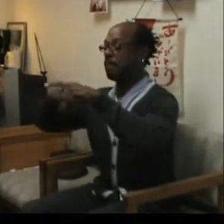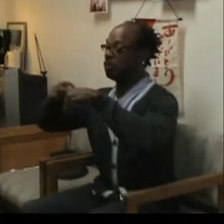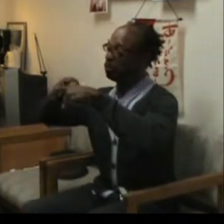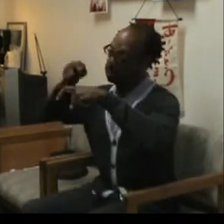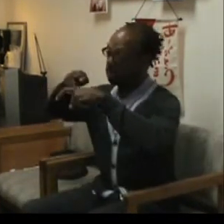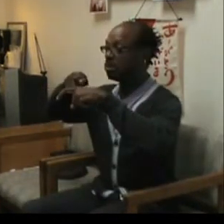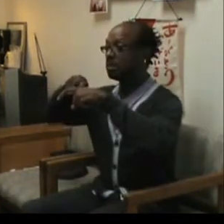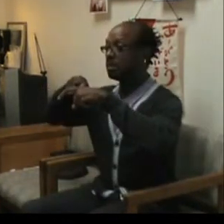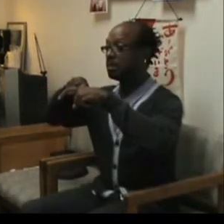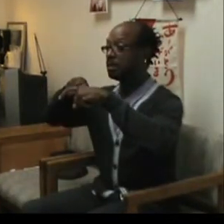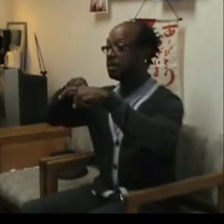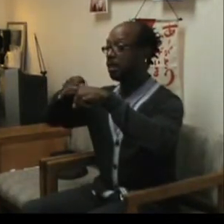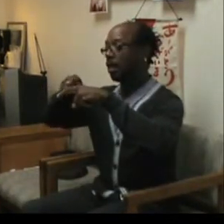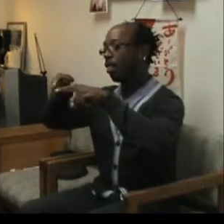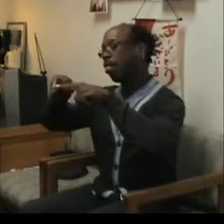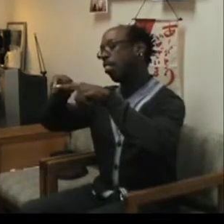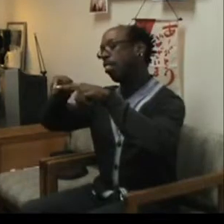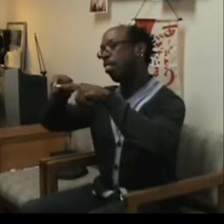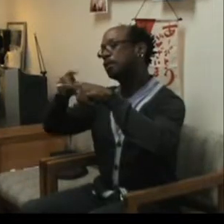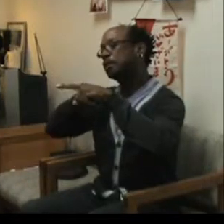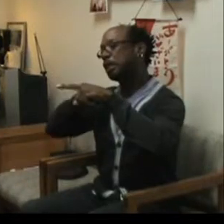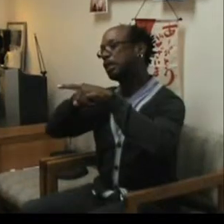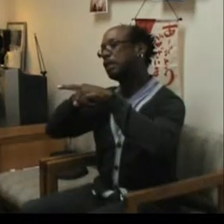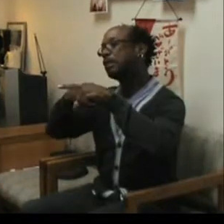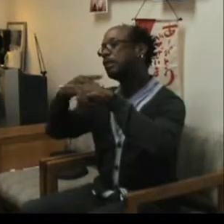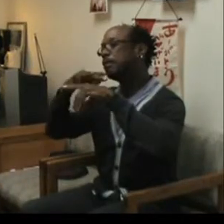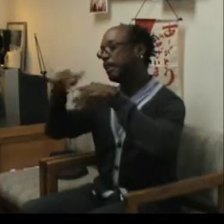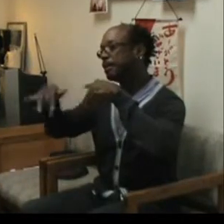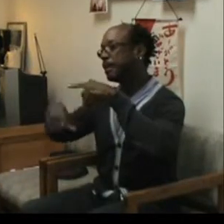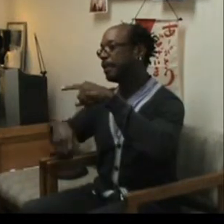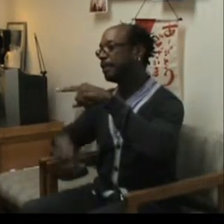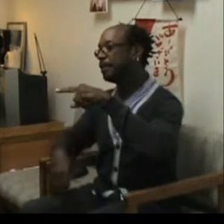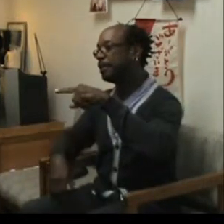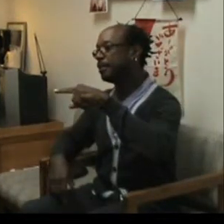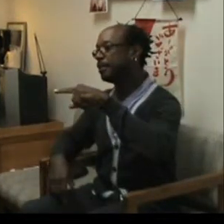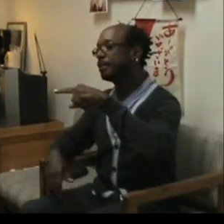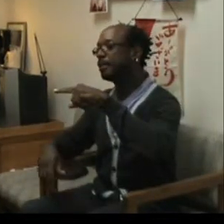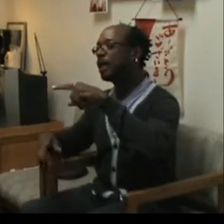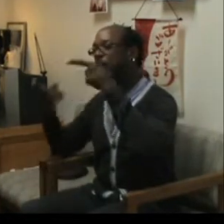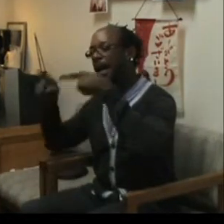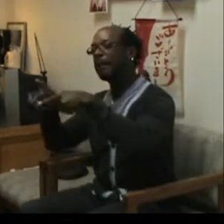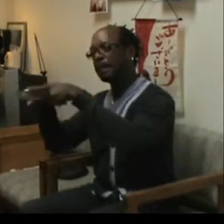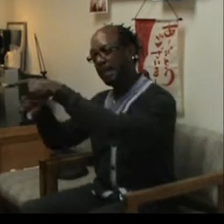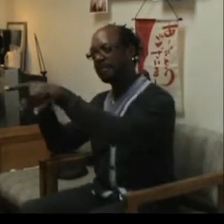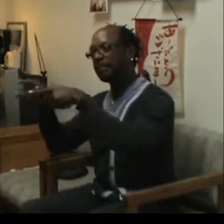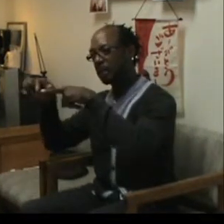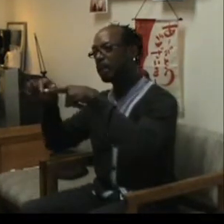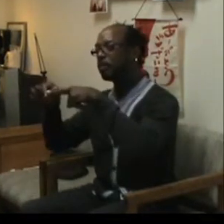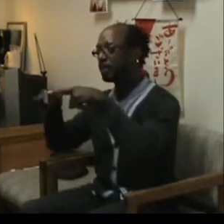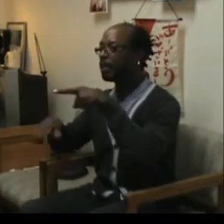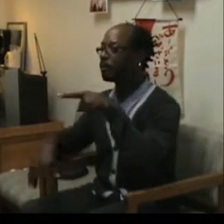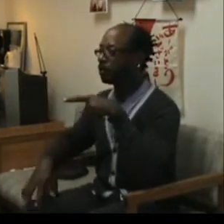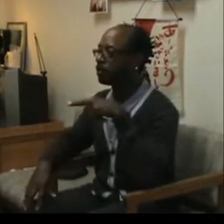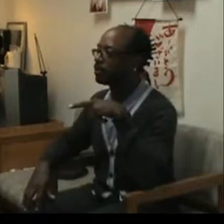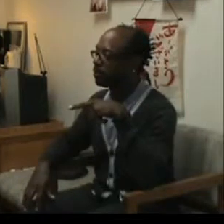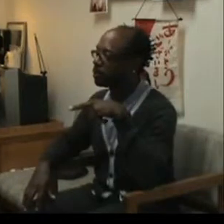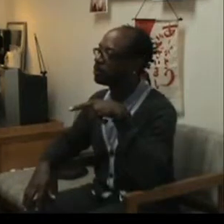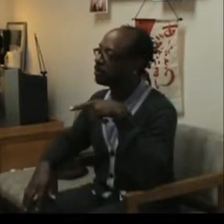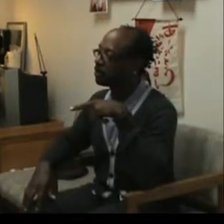what would happen to the finger? It would become purple, blue and